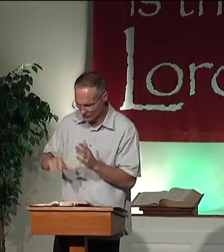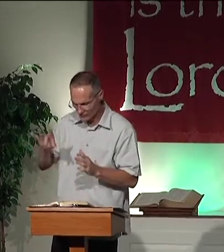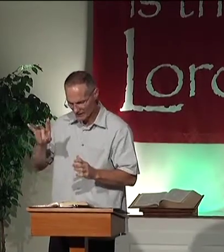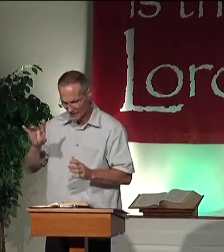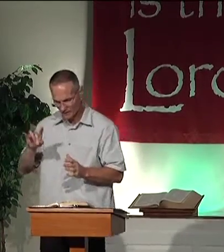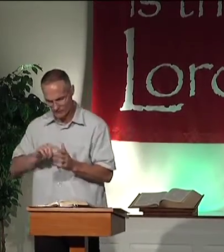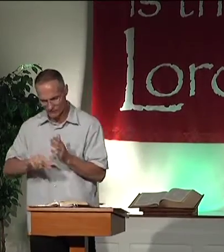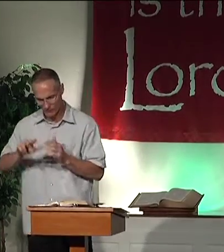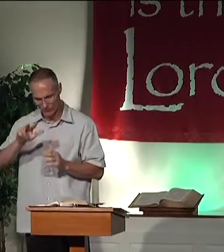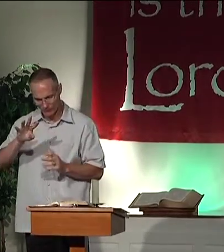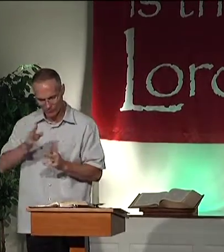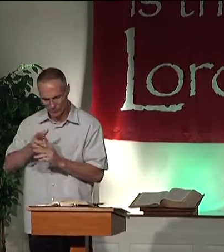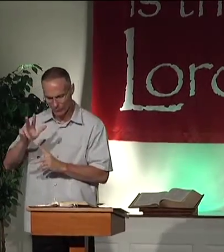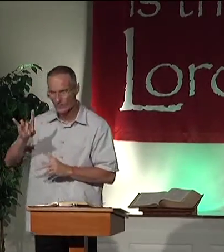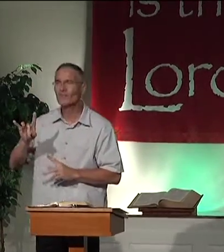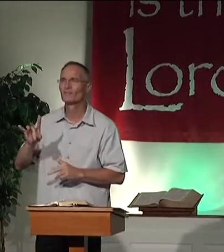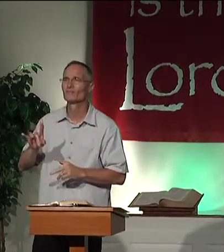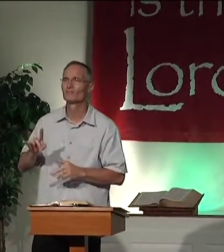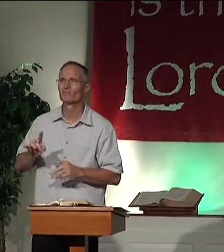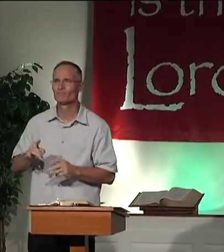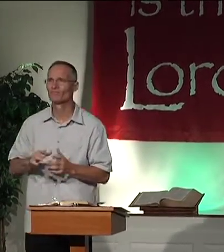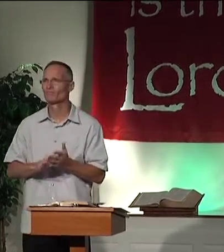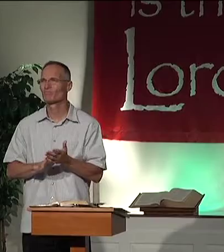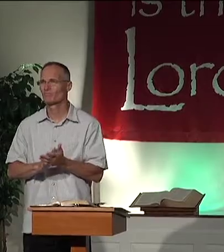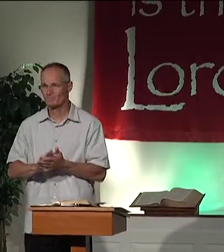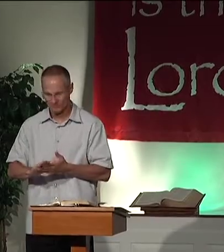Mark, Chapter 8, verses 34 through 38.